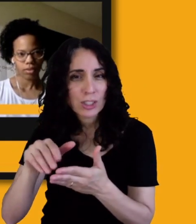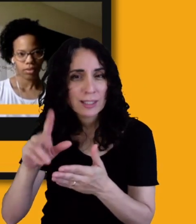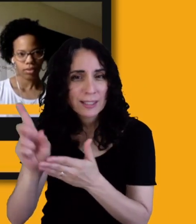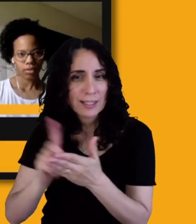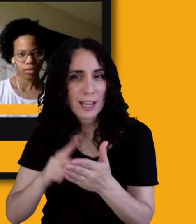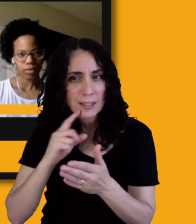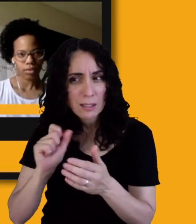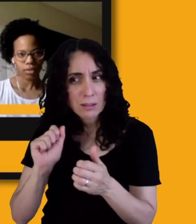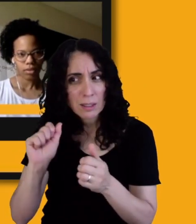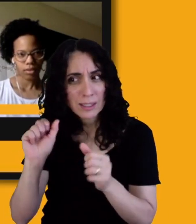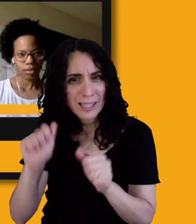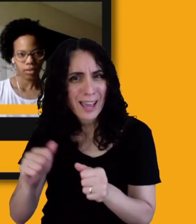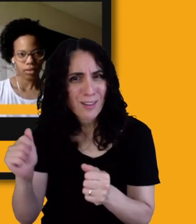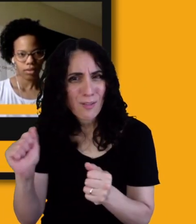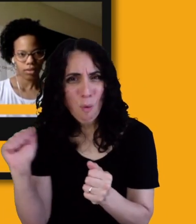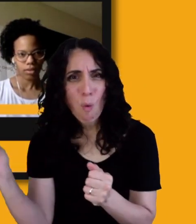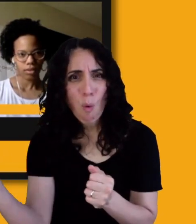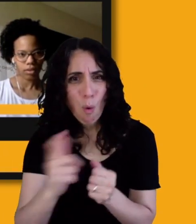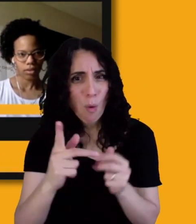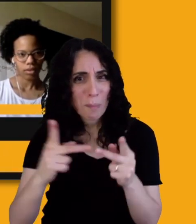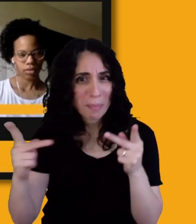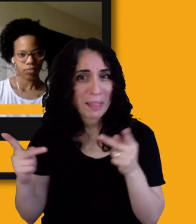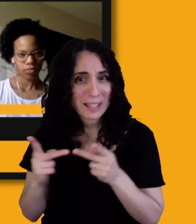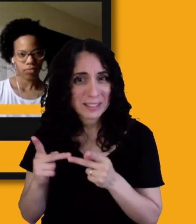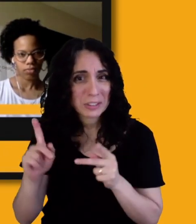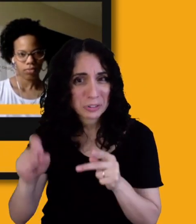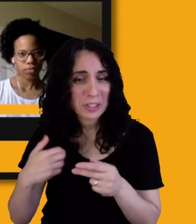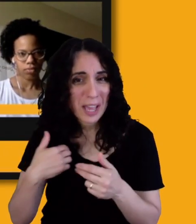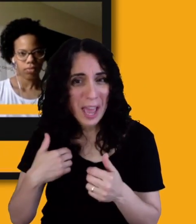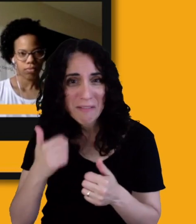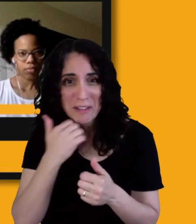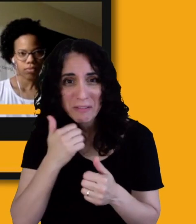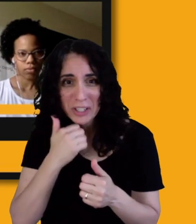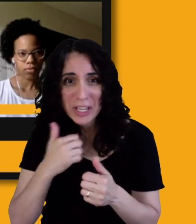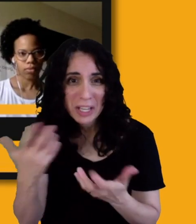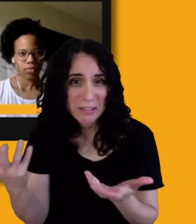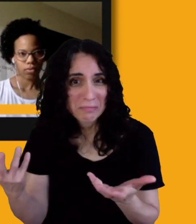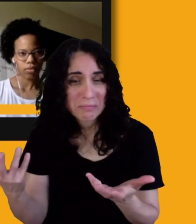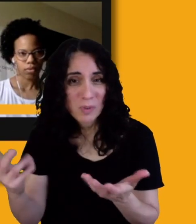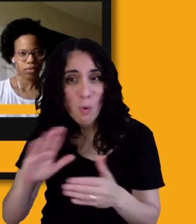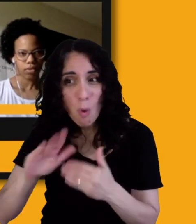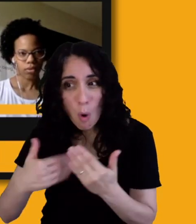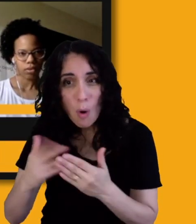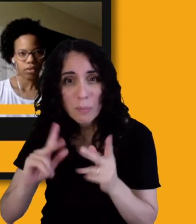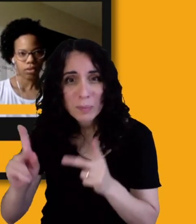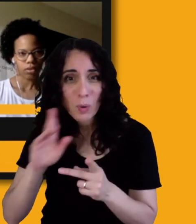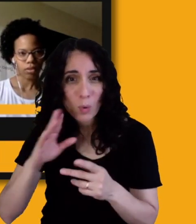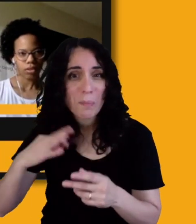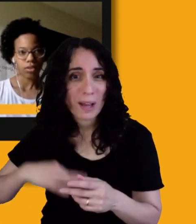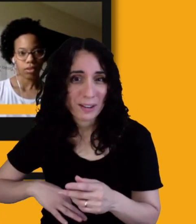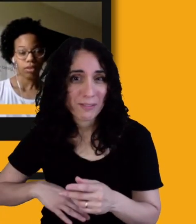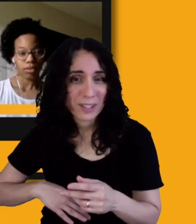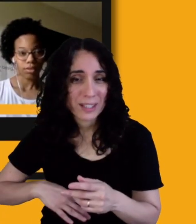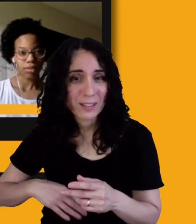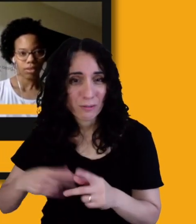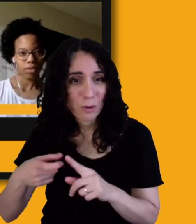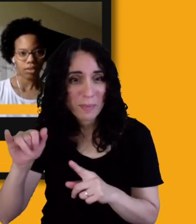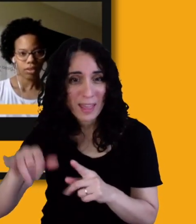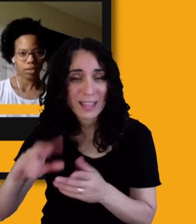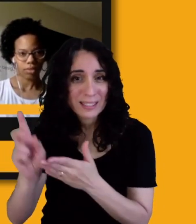you know, we're really thinking they benefit something that does something for one group of people will benefit many other people. So we're